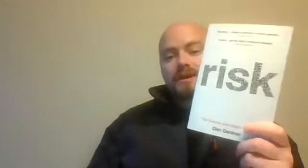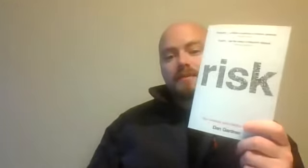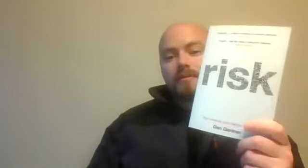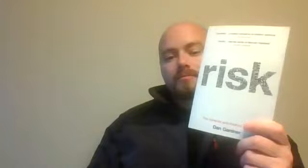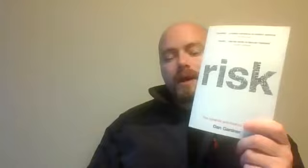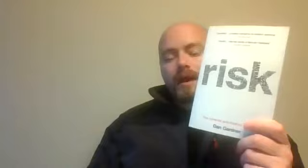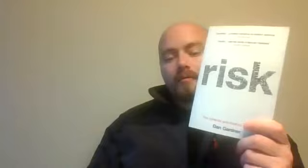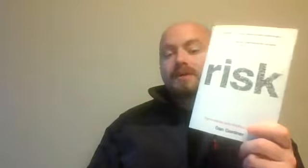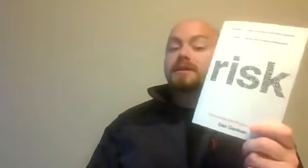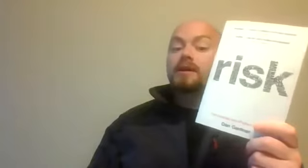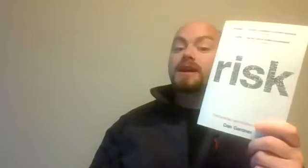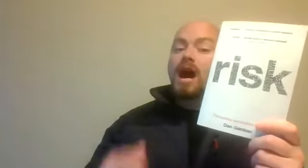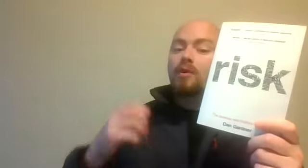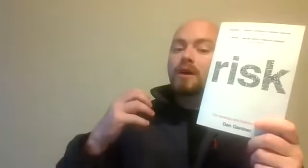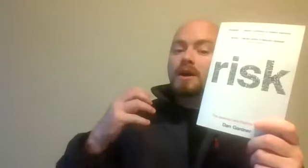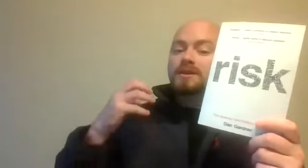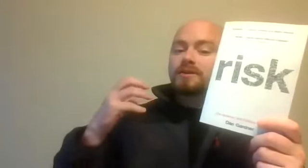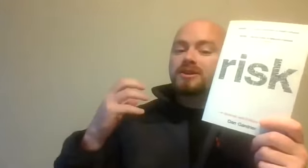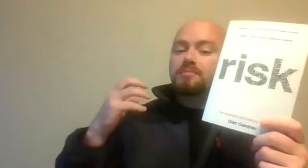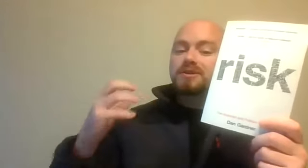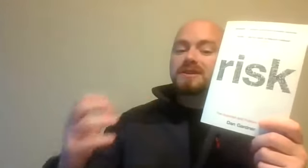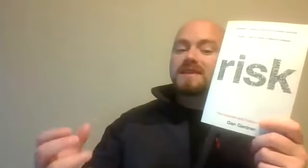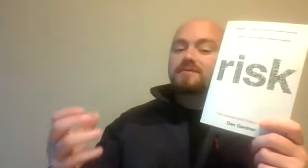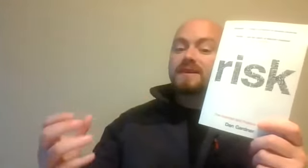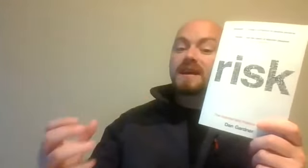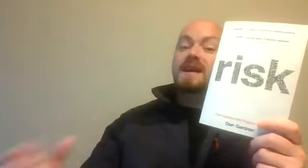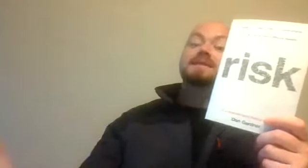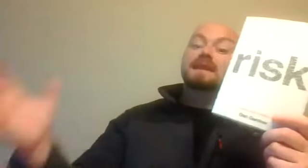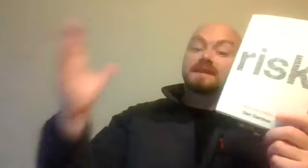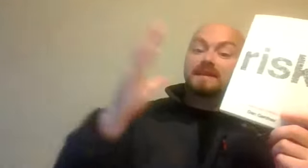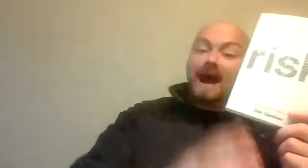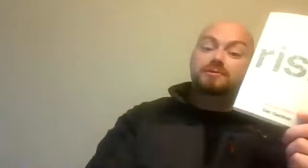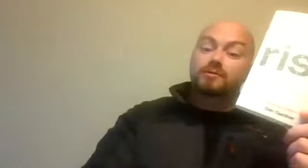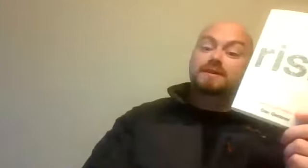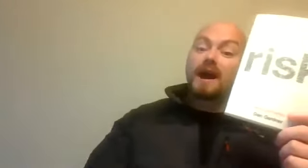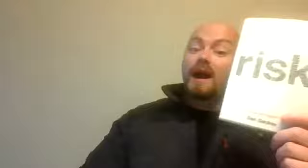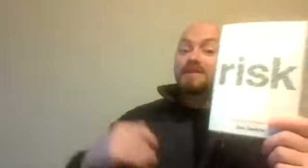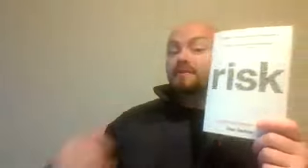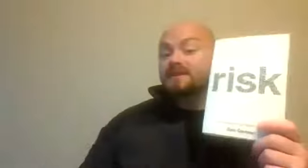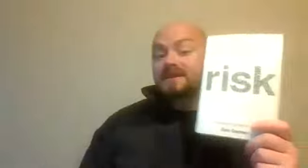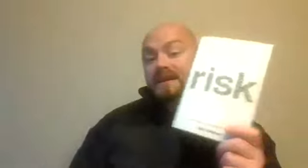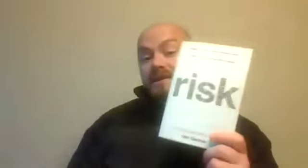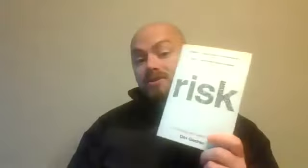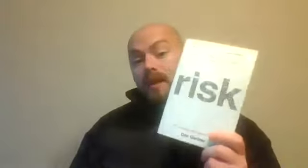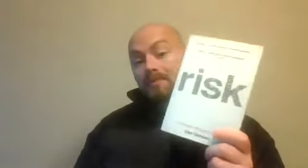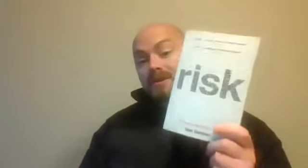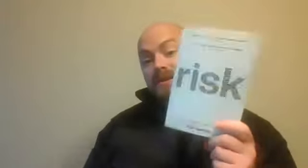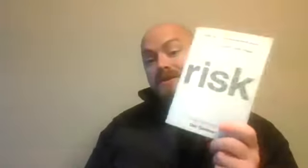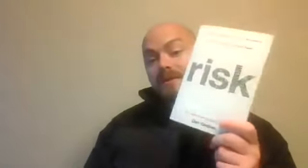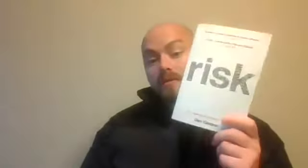read about risk psychology, how society perceives risk against the actual risk and some of the silly and suboptimal decisions that